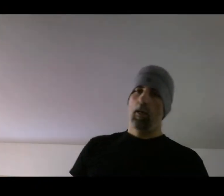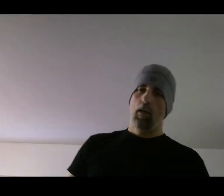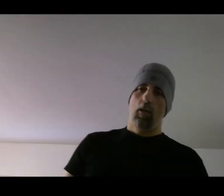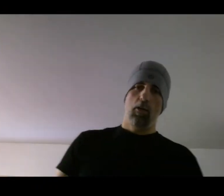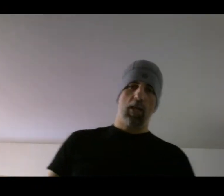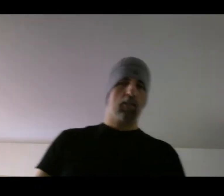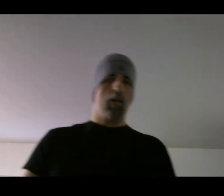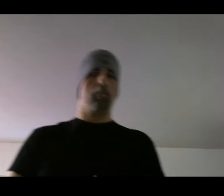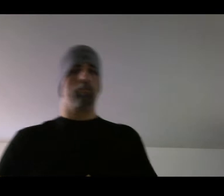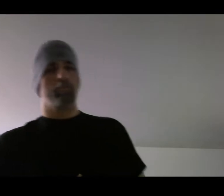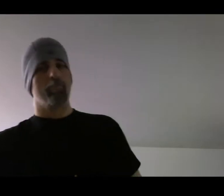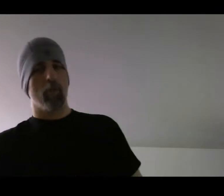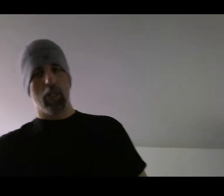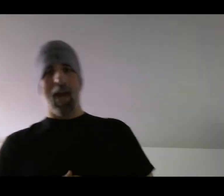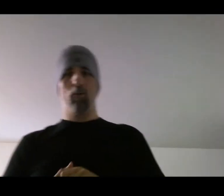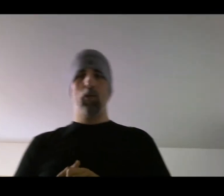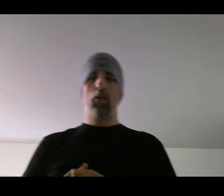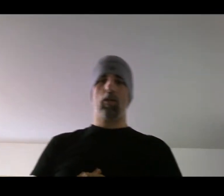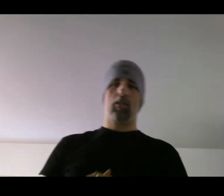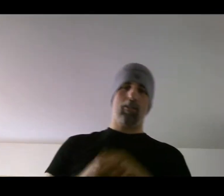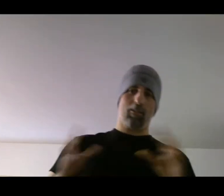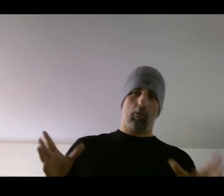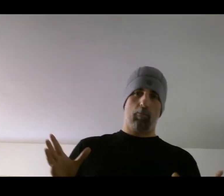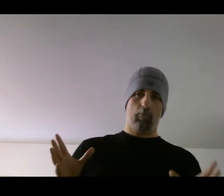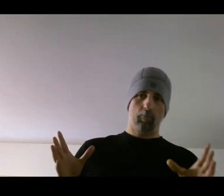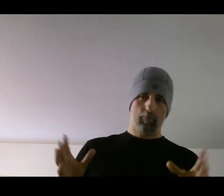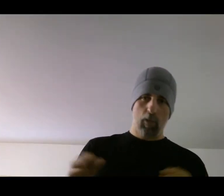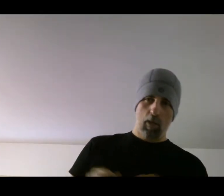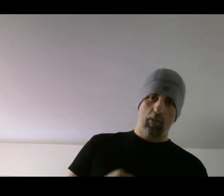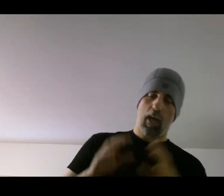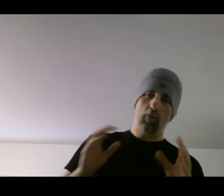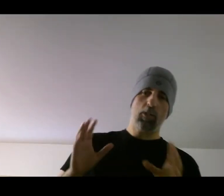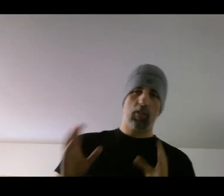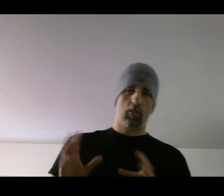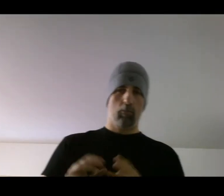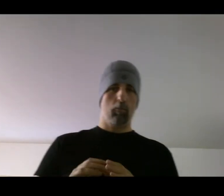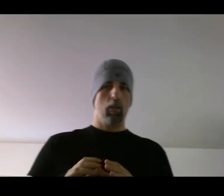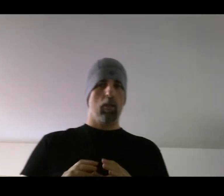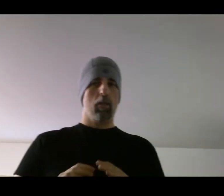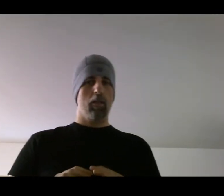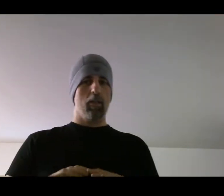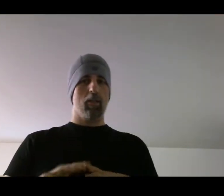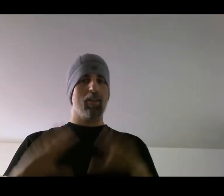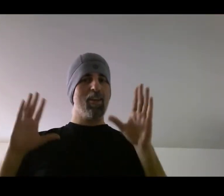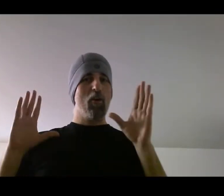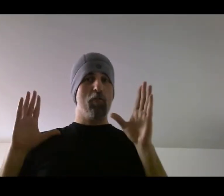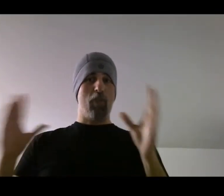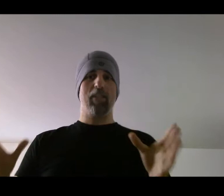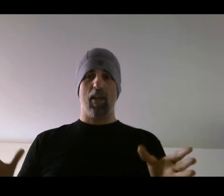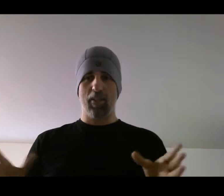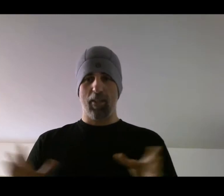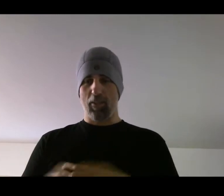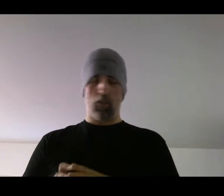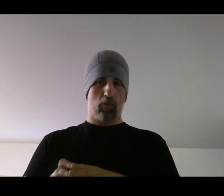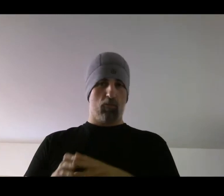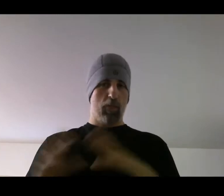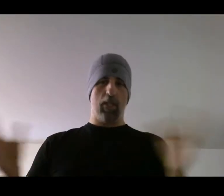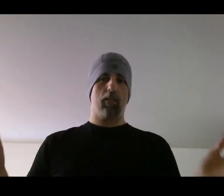Next up, the counter system. The counter system of fight night is just ridiculous.